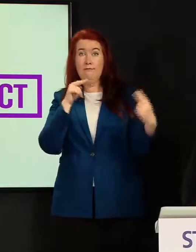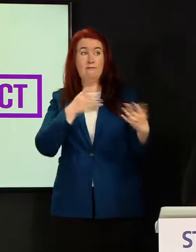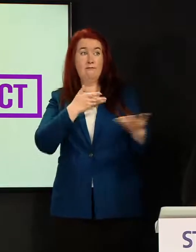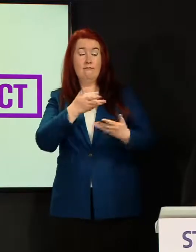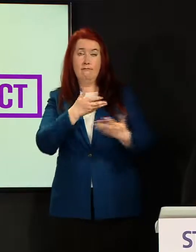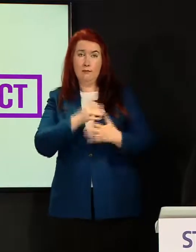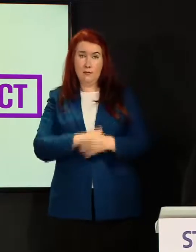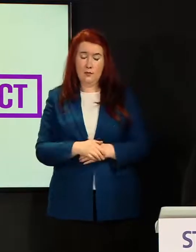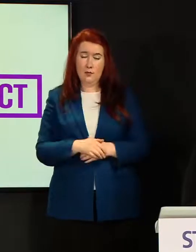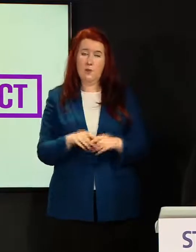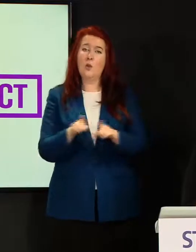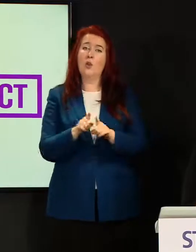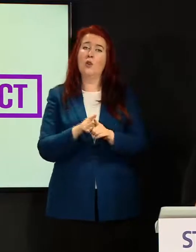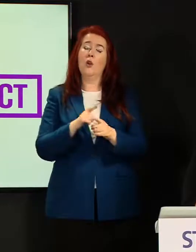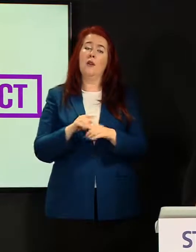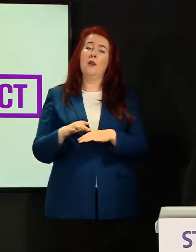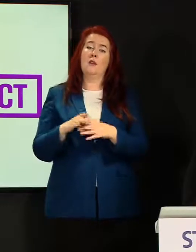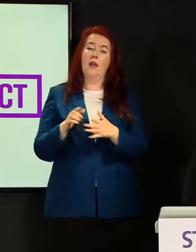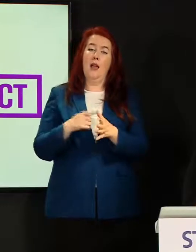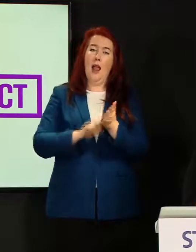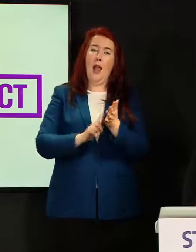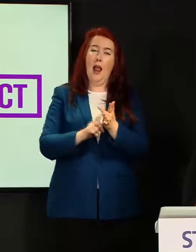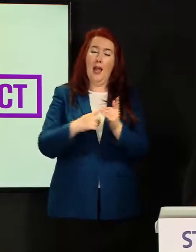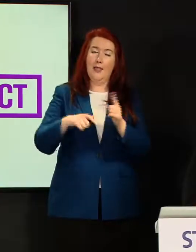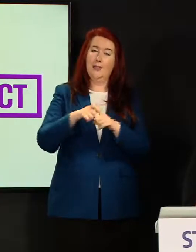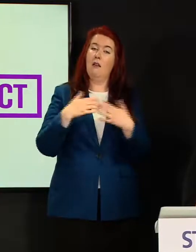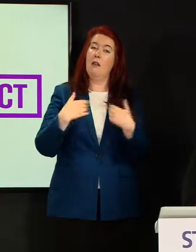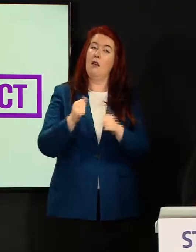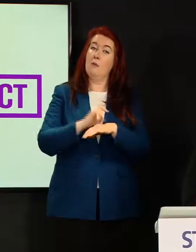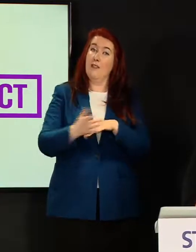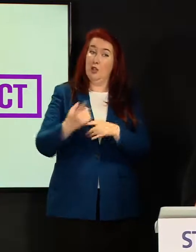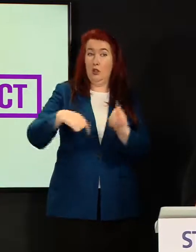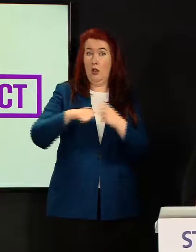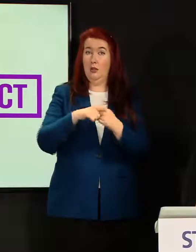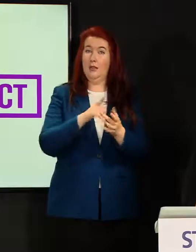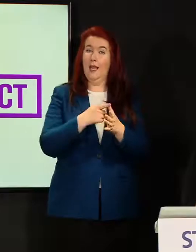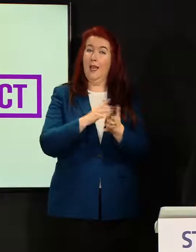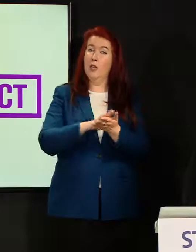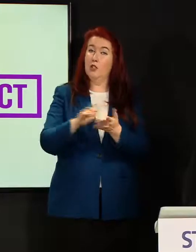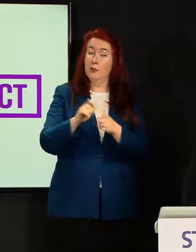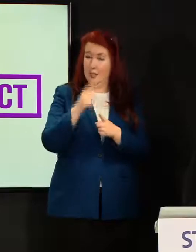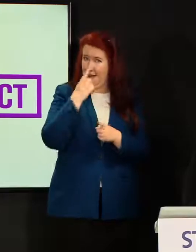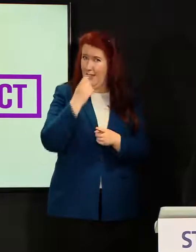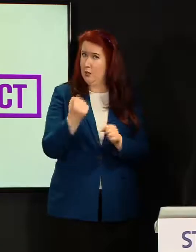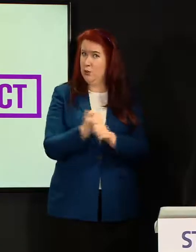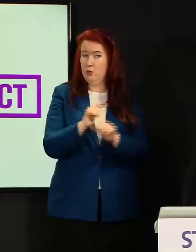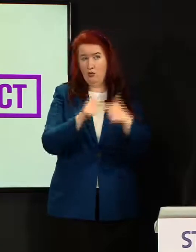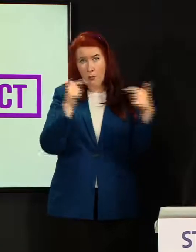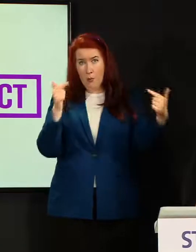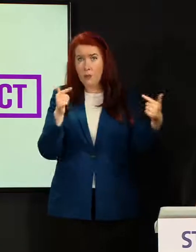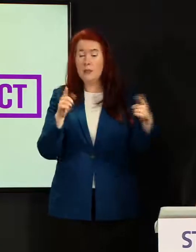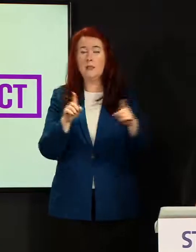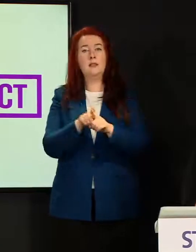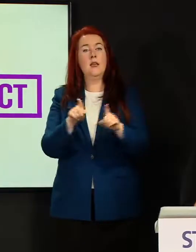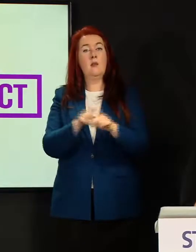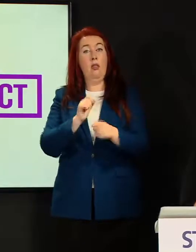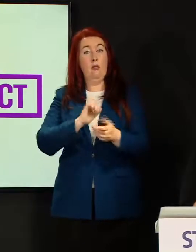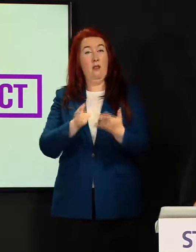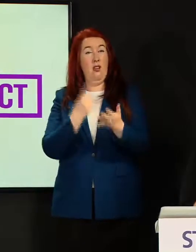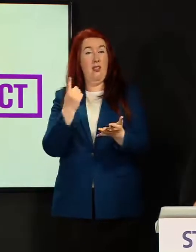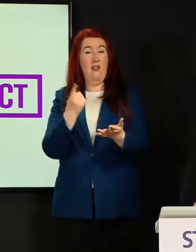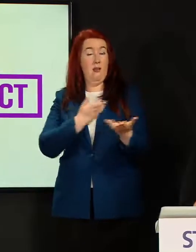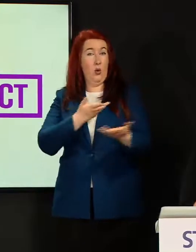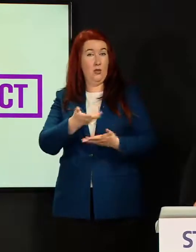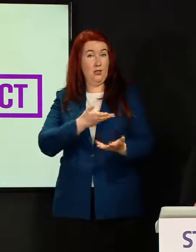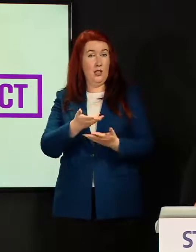our allied health professions can do a lot remotely and also other consultations and as the Cabinet Secretary said there are going to be if